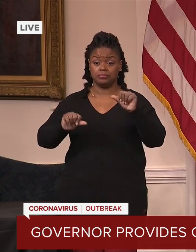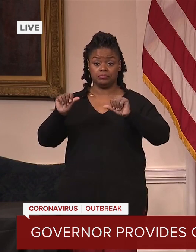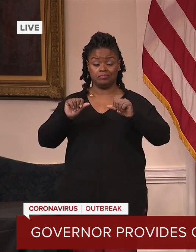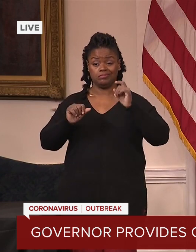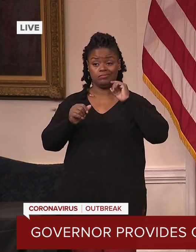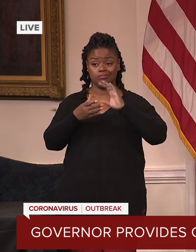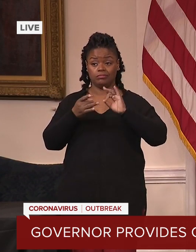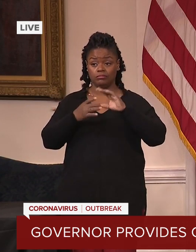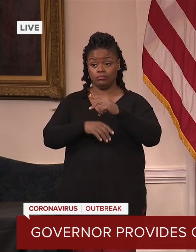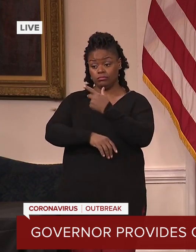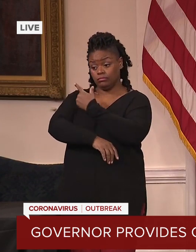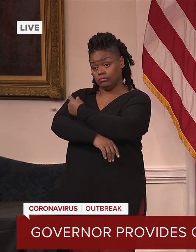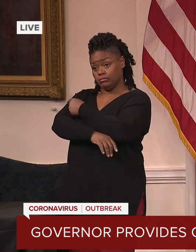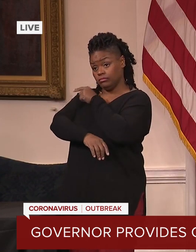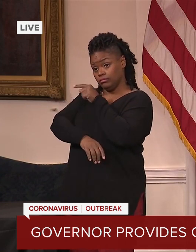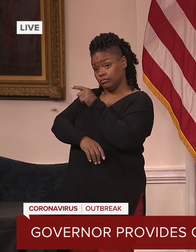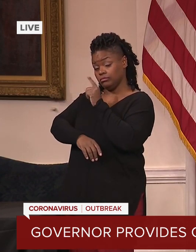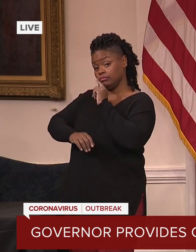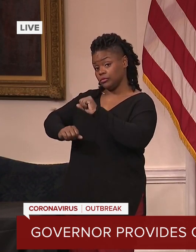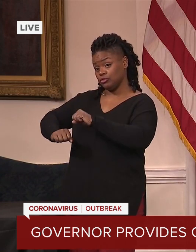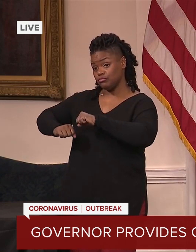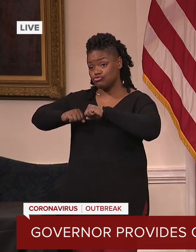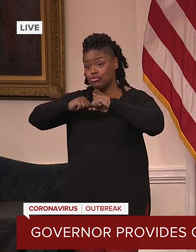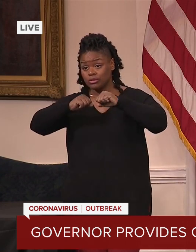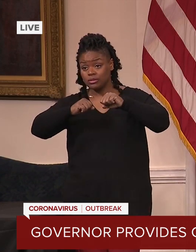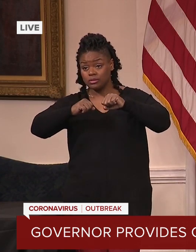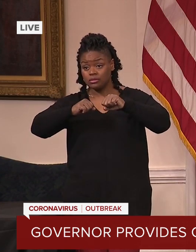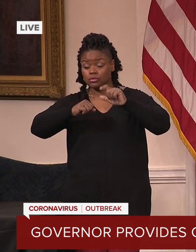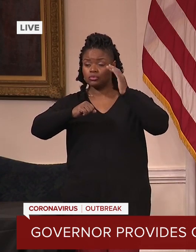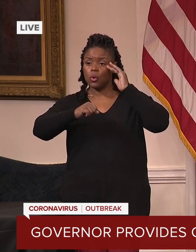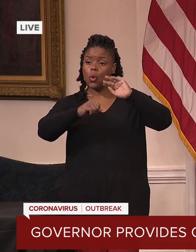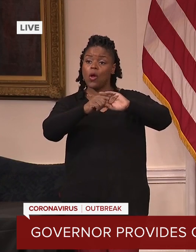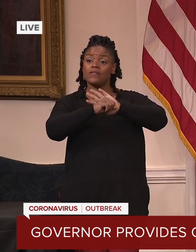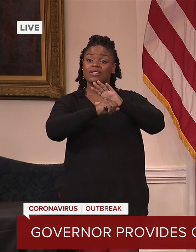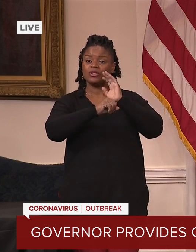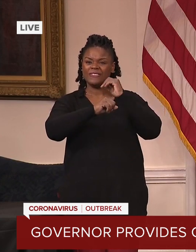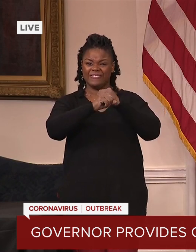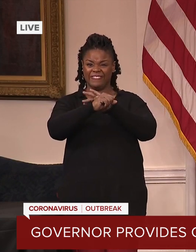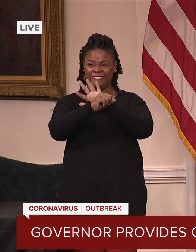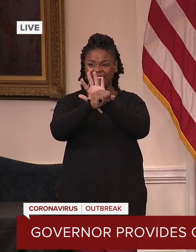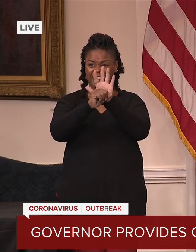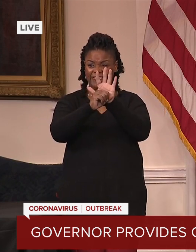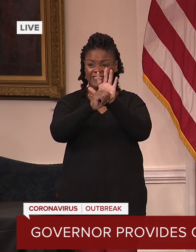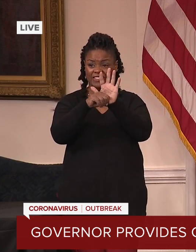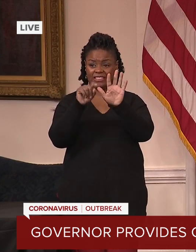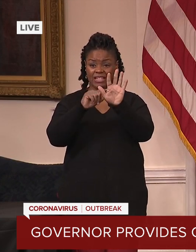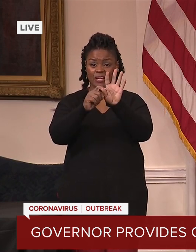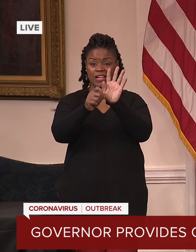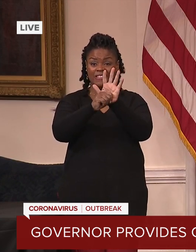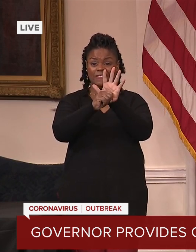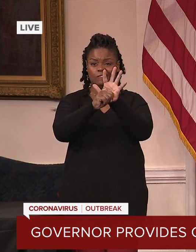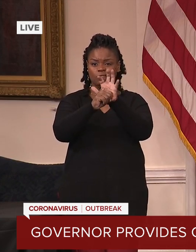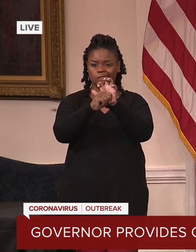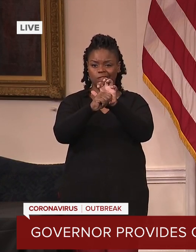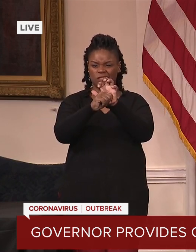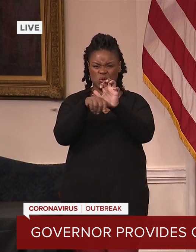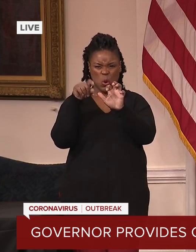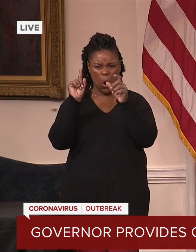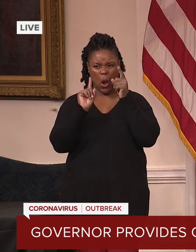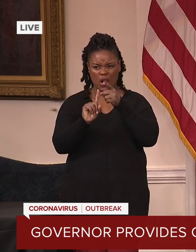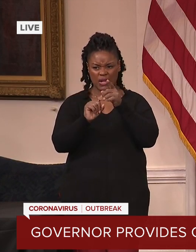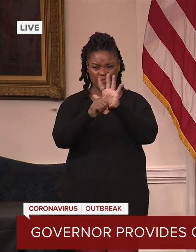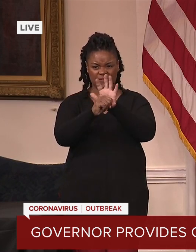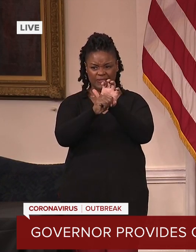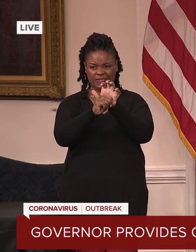of the spike protein. And so the change in this particular virus is really only one part of that spike protein that the